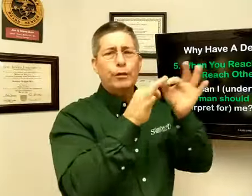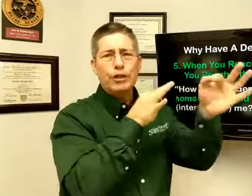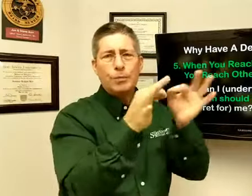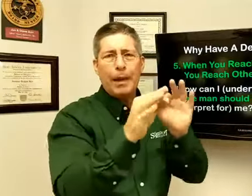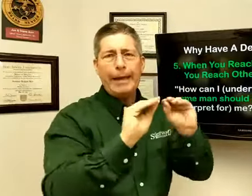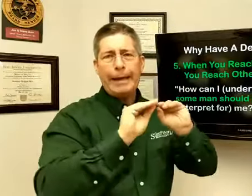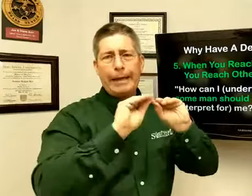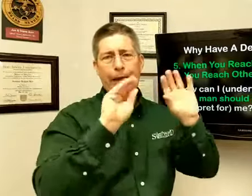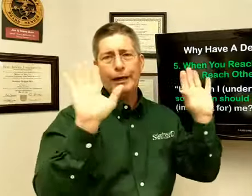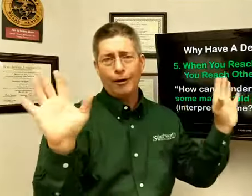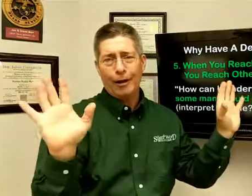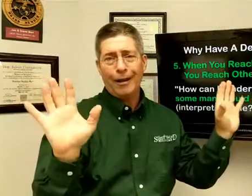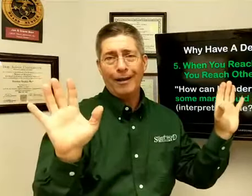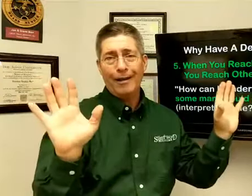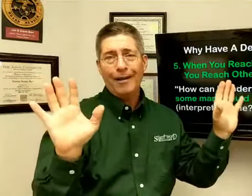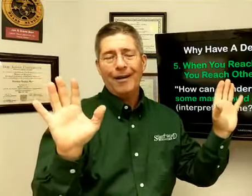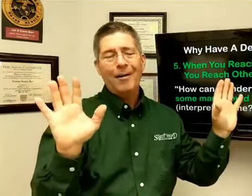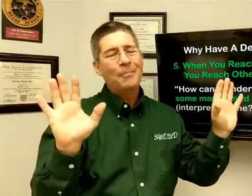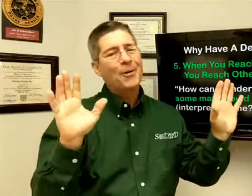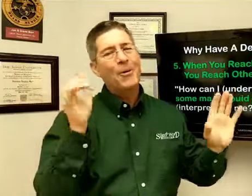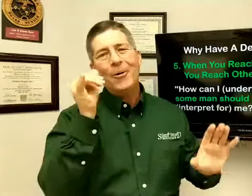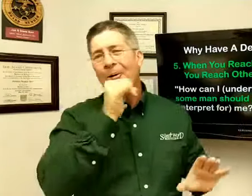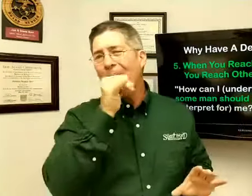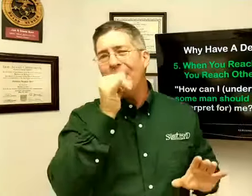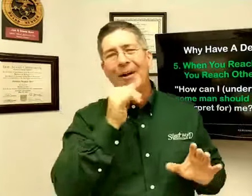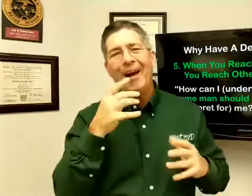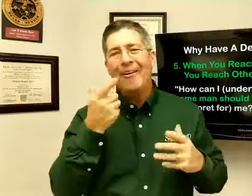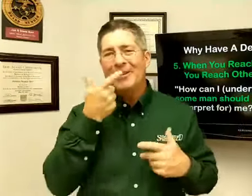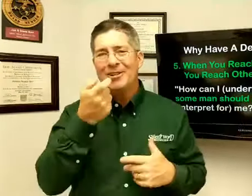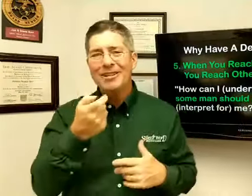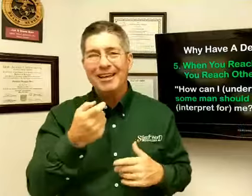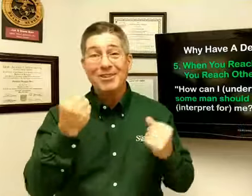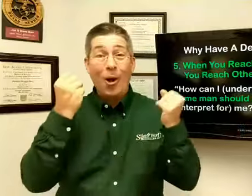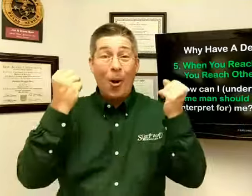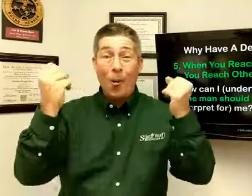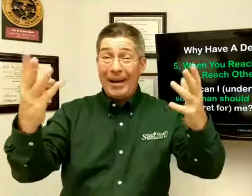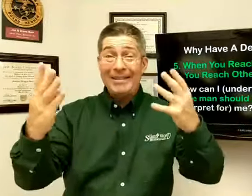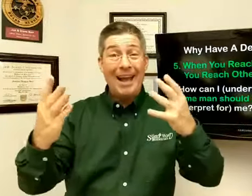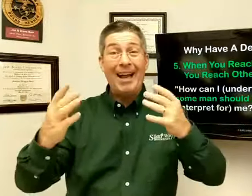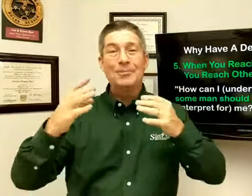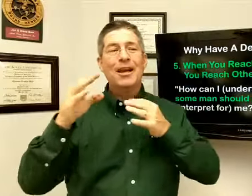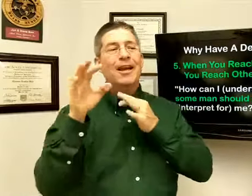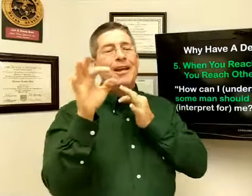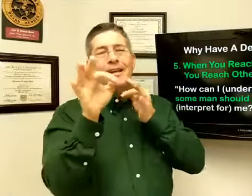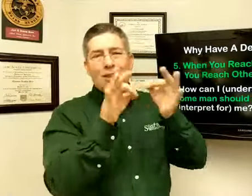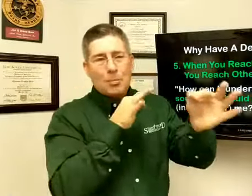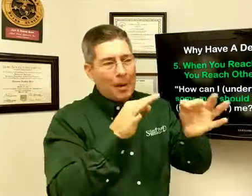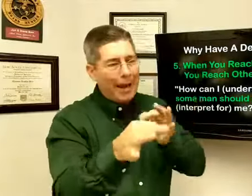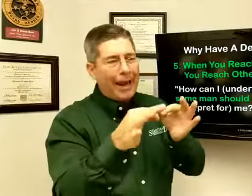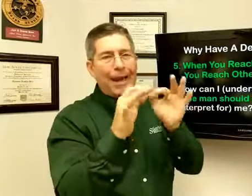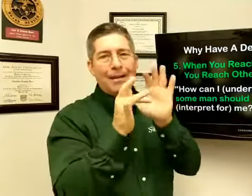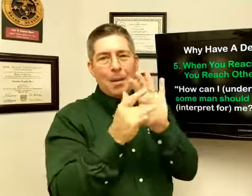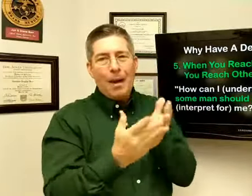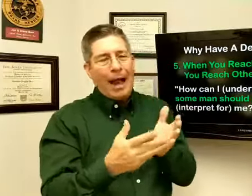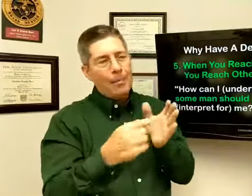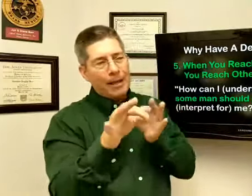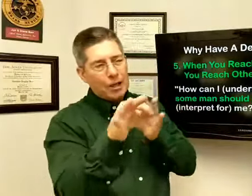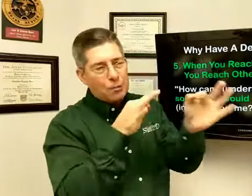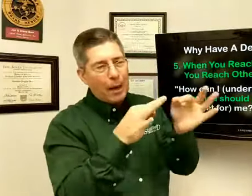explain it clearly. Oh, how interesting. So many times, explain the Bible, explain